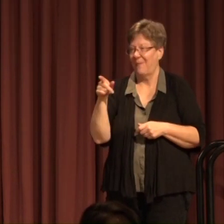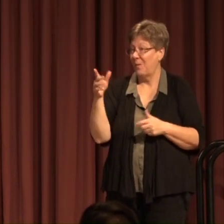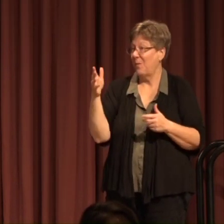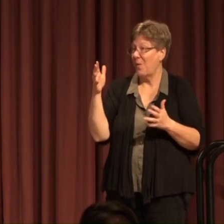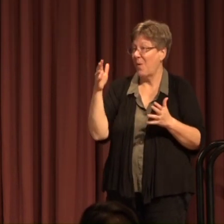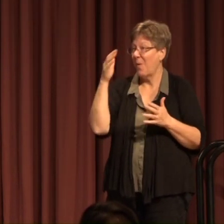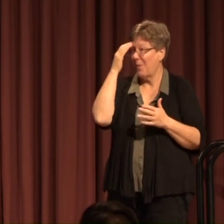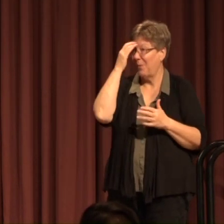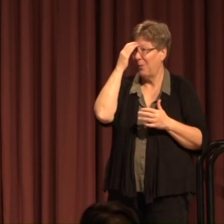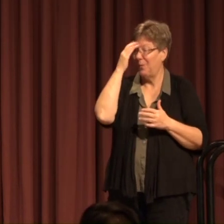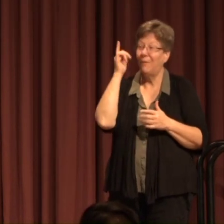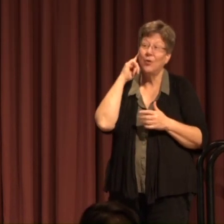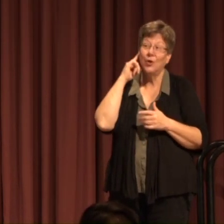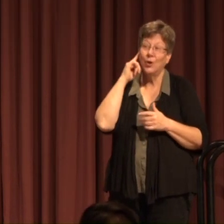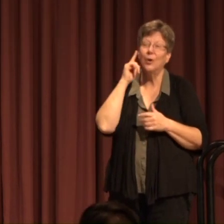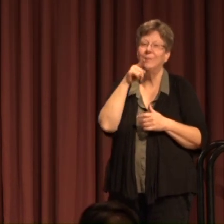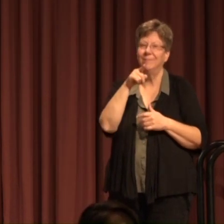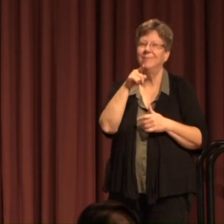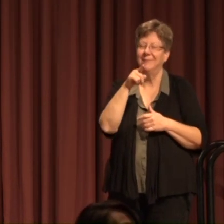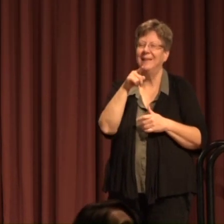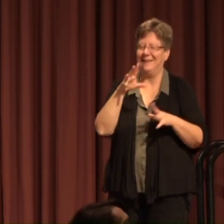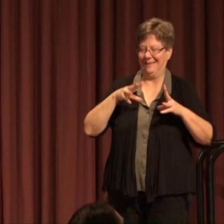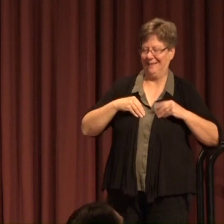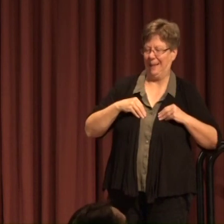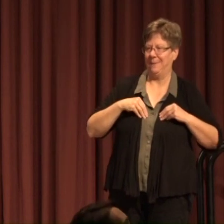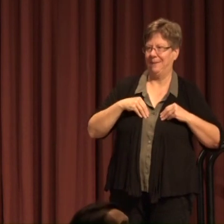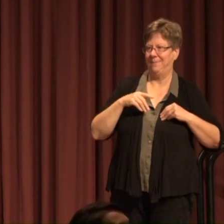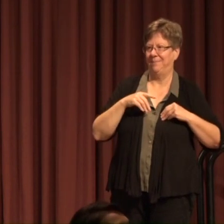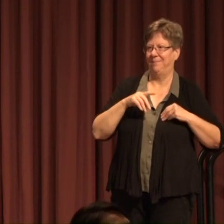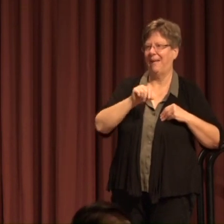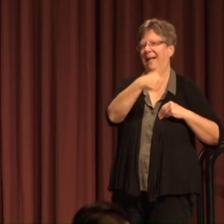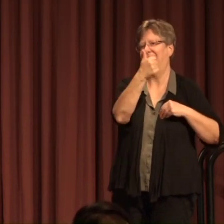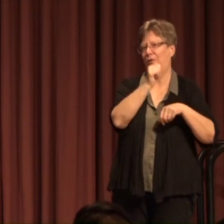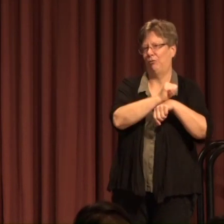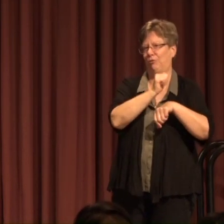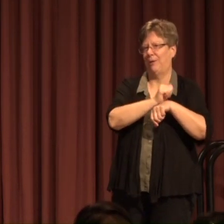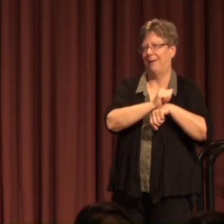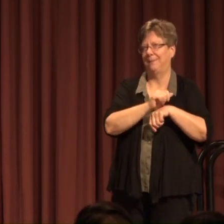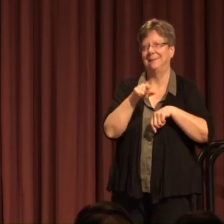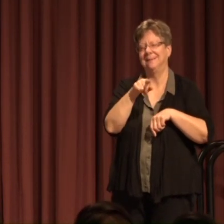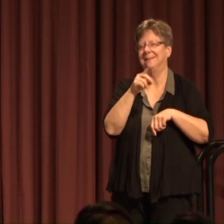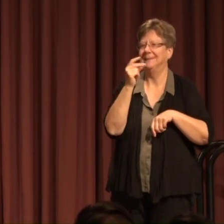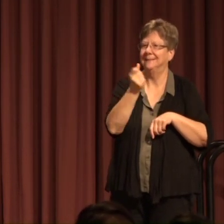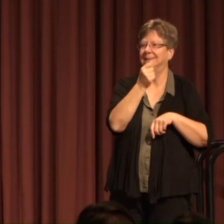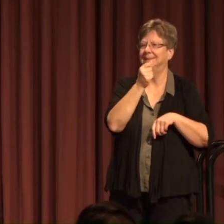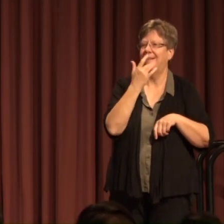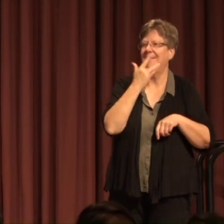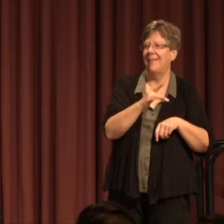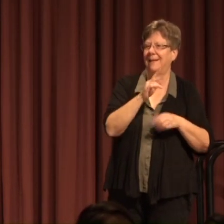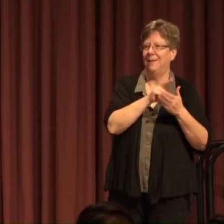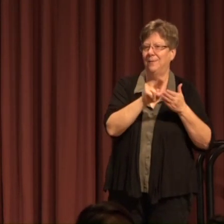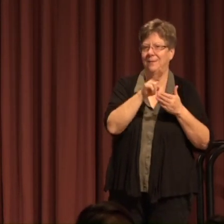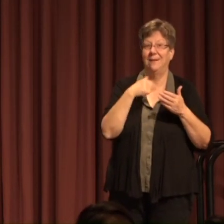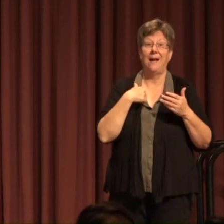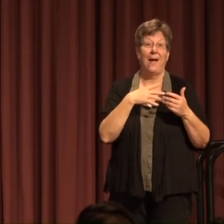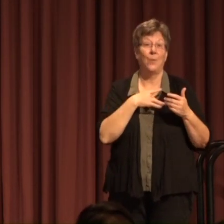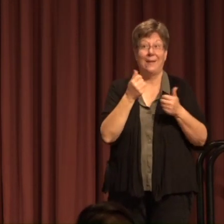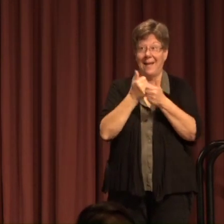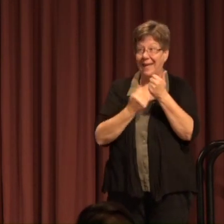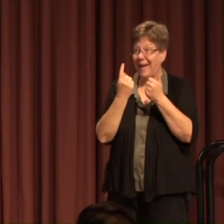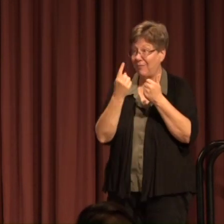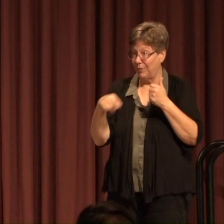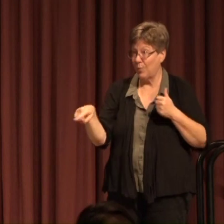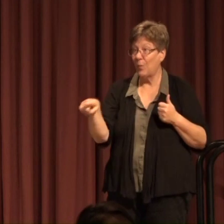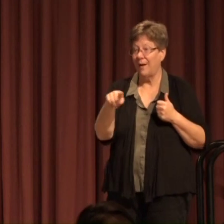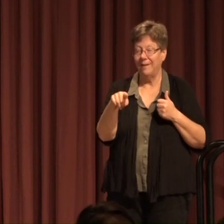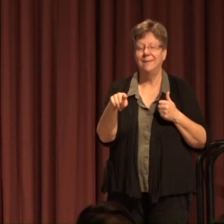also probably have heard That he has accepted another position At another lucky university I just would like everybody